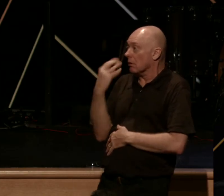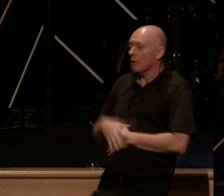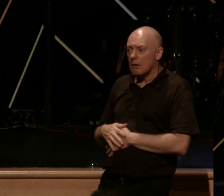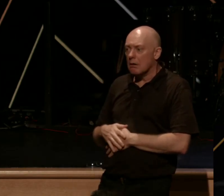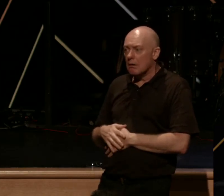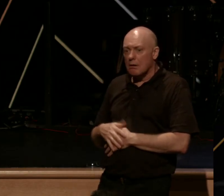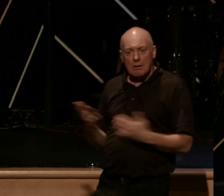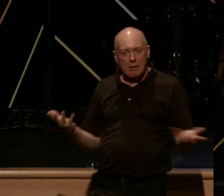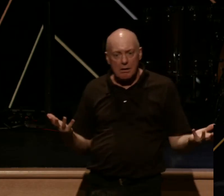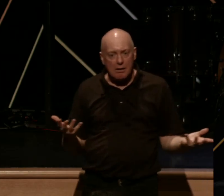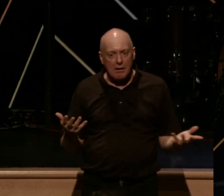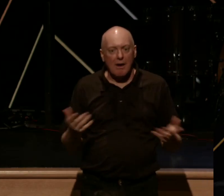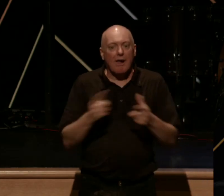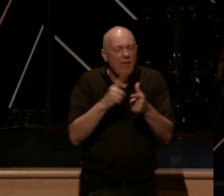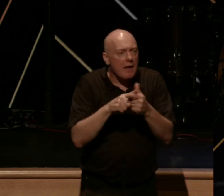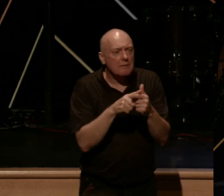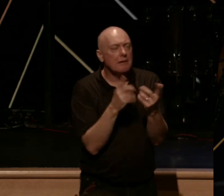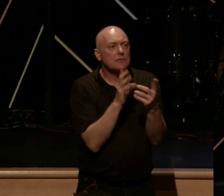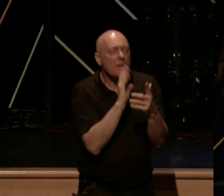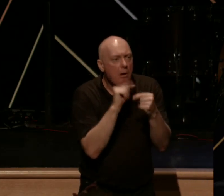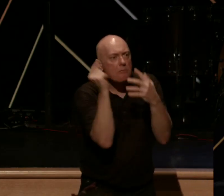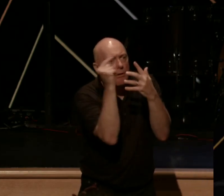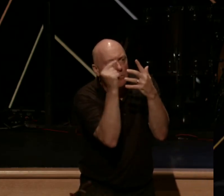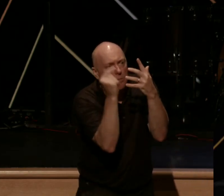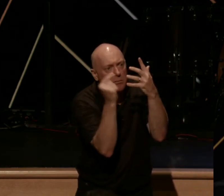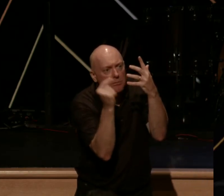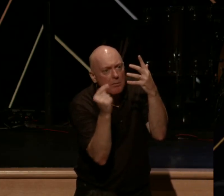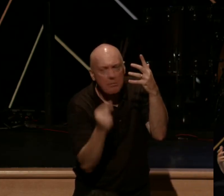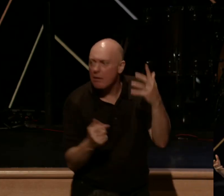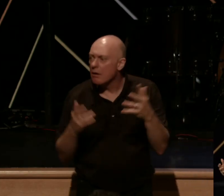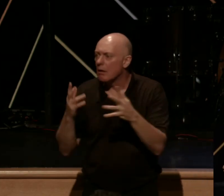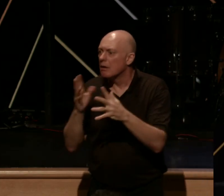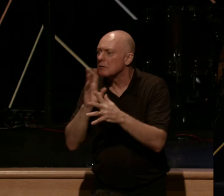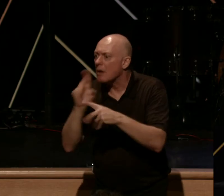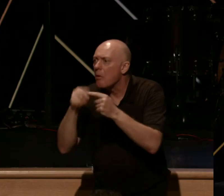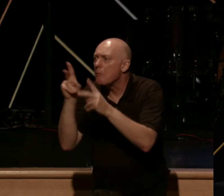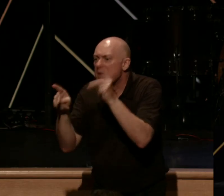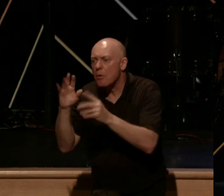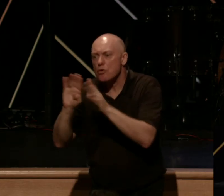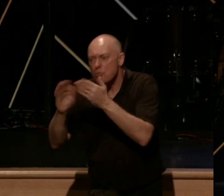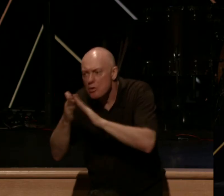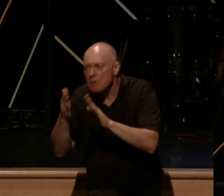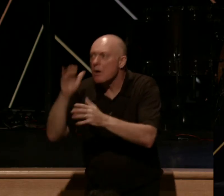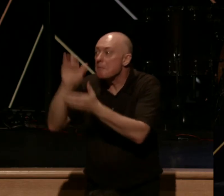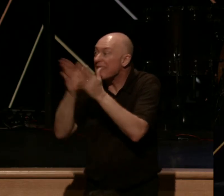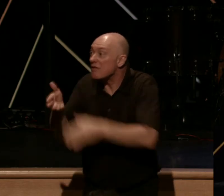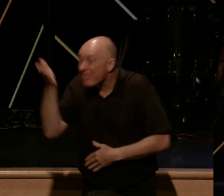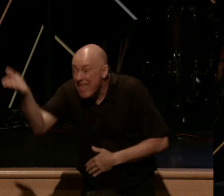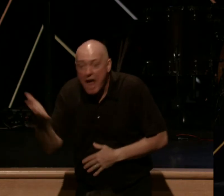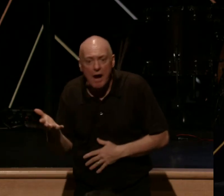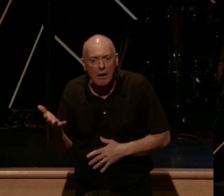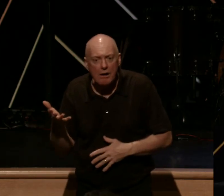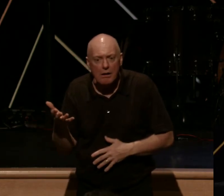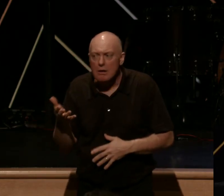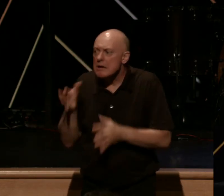us from conversation to conversation to conversation where people in the community, these believers there, were telling us about the